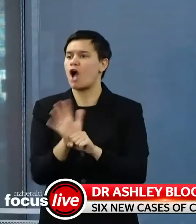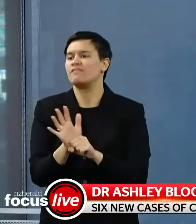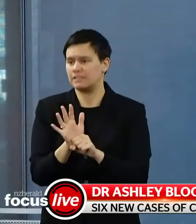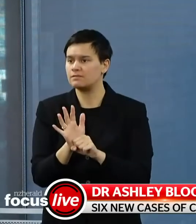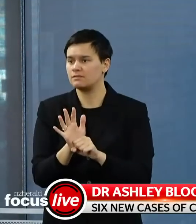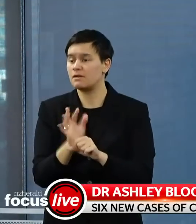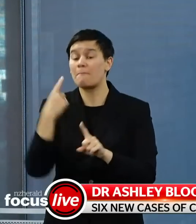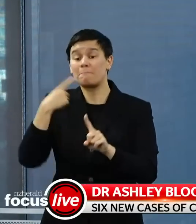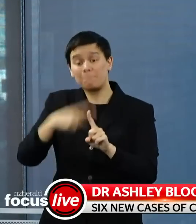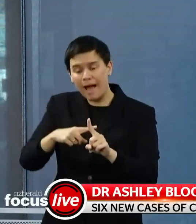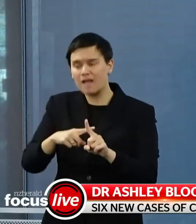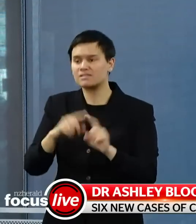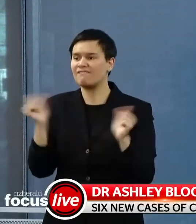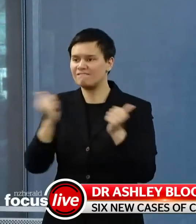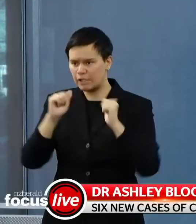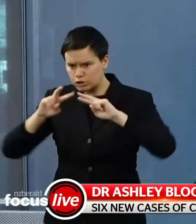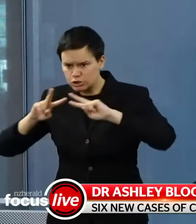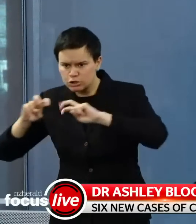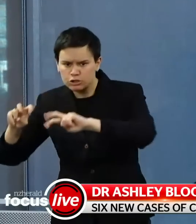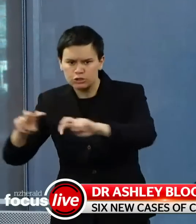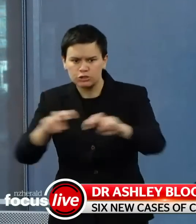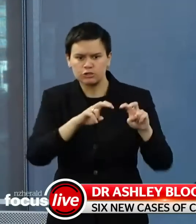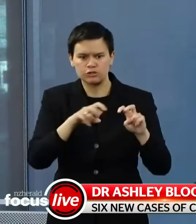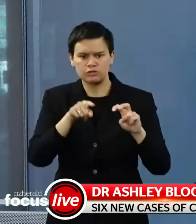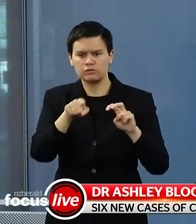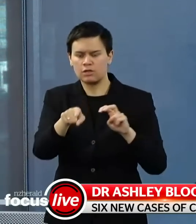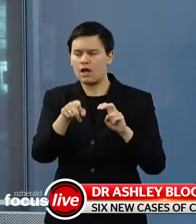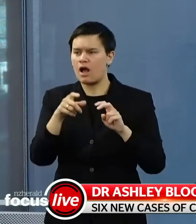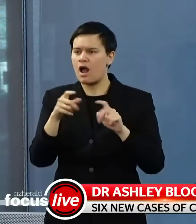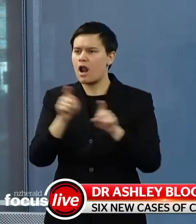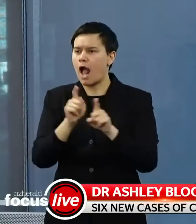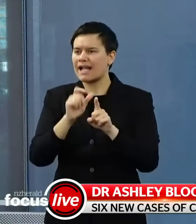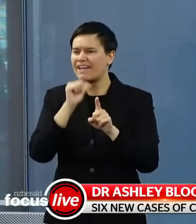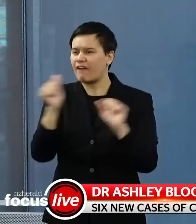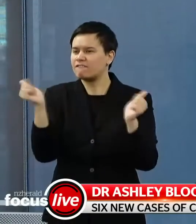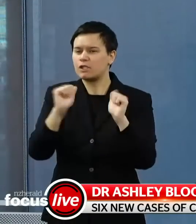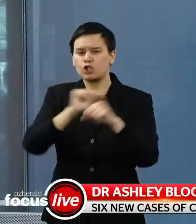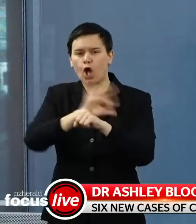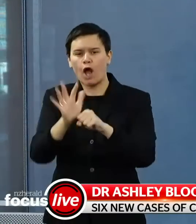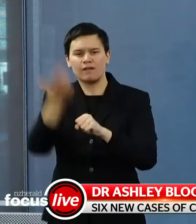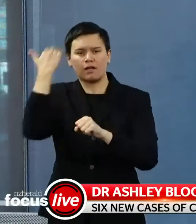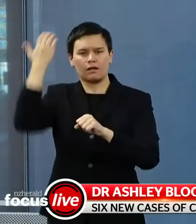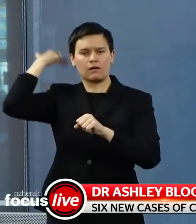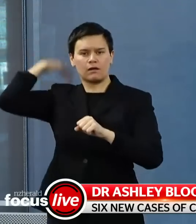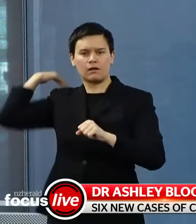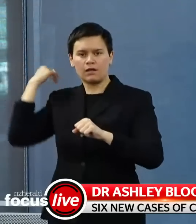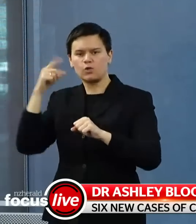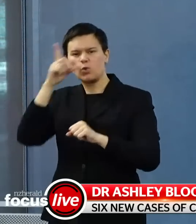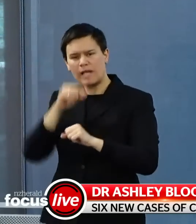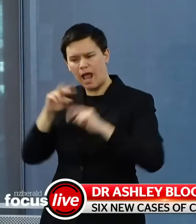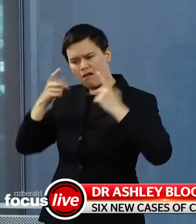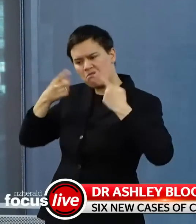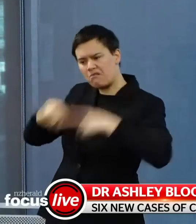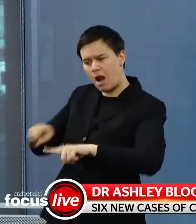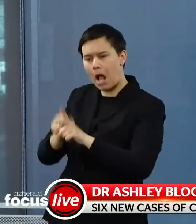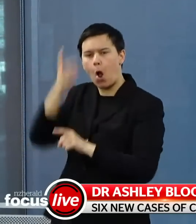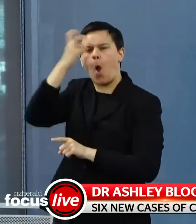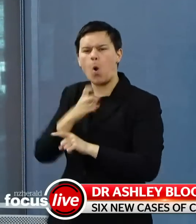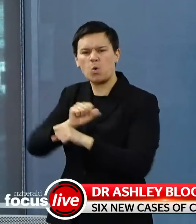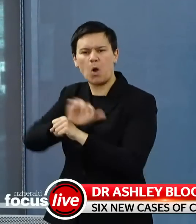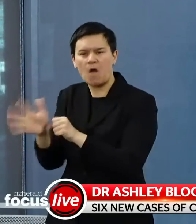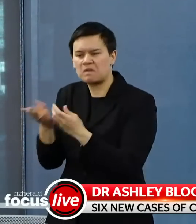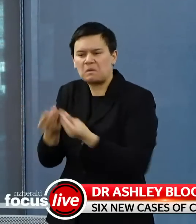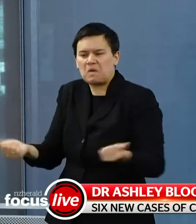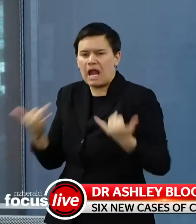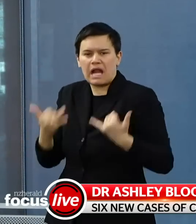suggests they weren't earlier cases that passed it on to him and I just want to acknowledge the support that this worker and the staff and management at Ridges